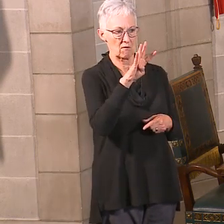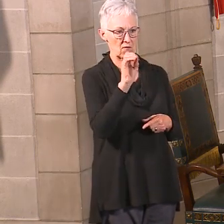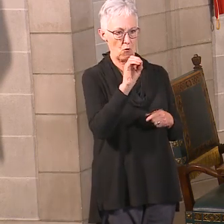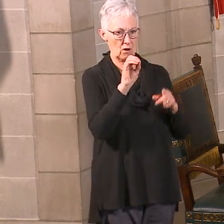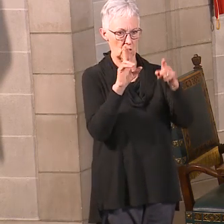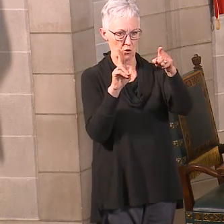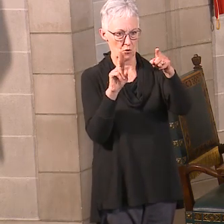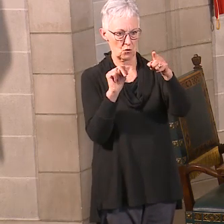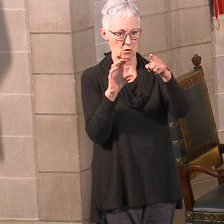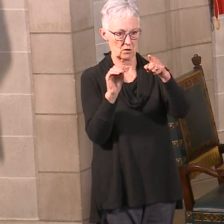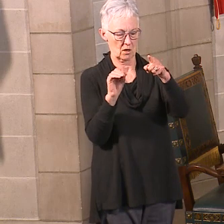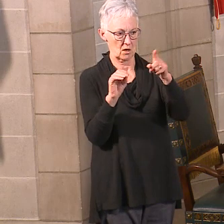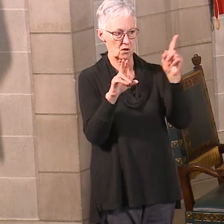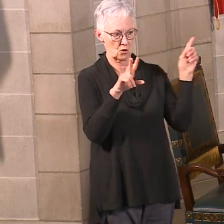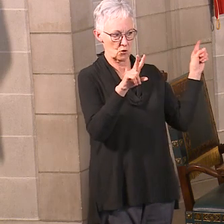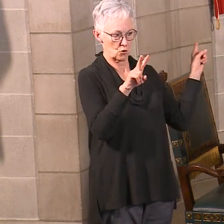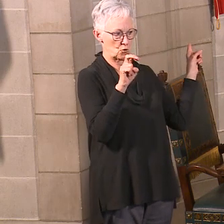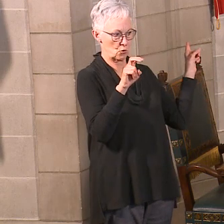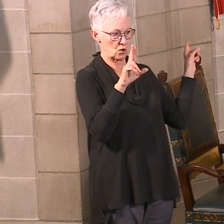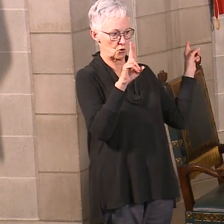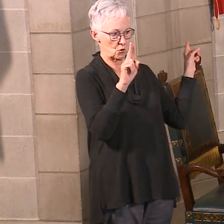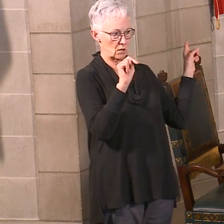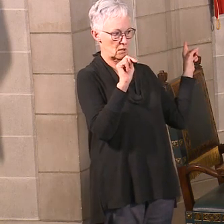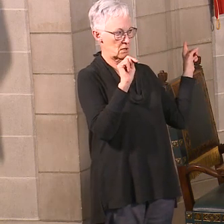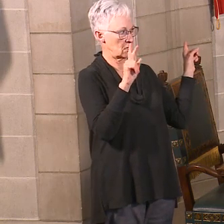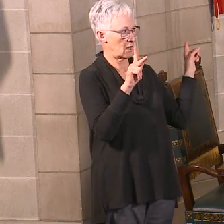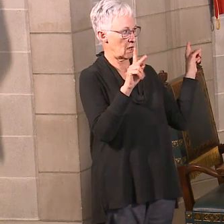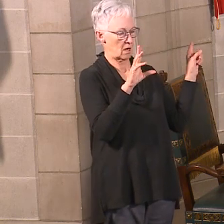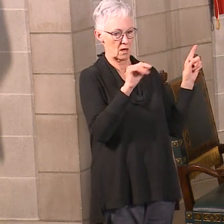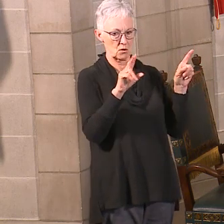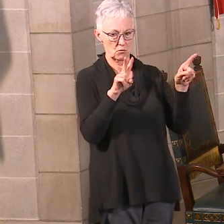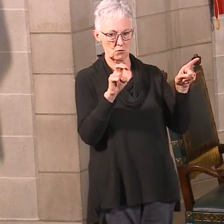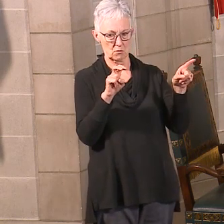at UNO, 200 beds at UNK, and 250 beds at UNL.